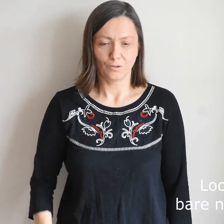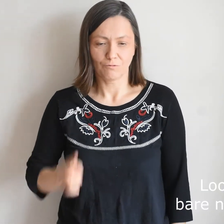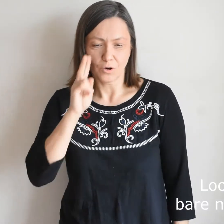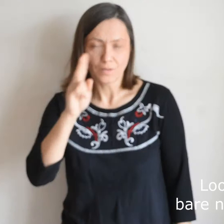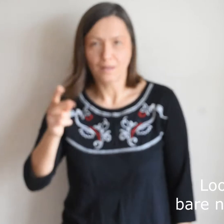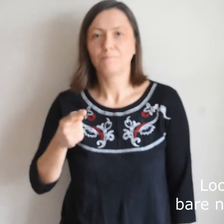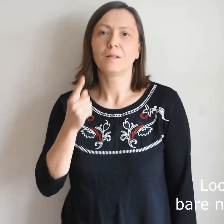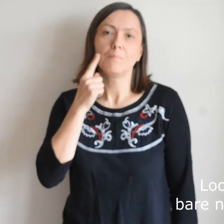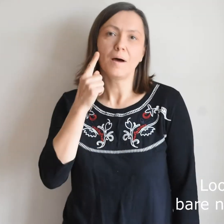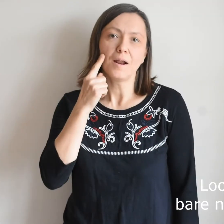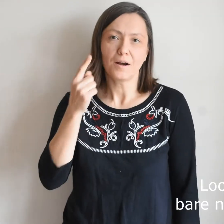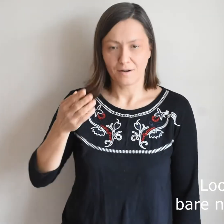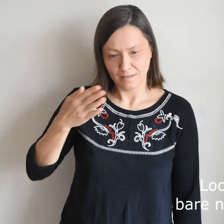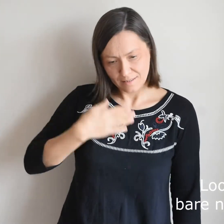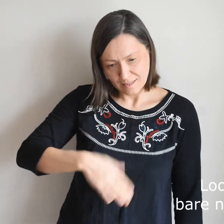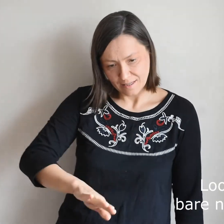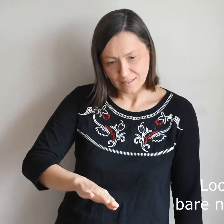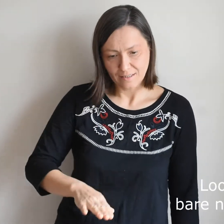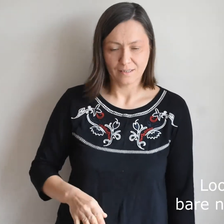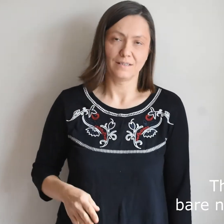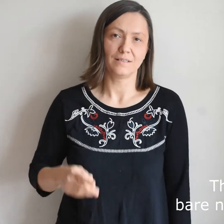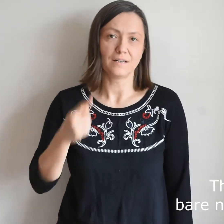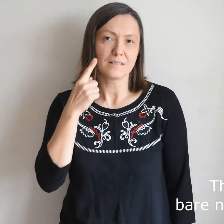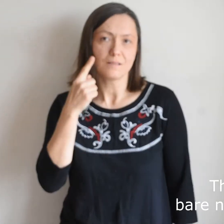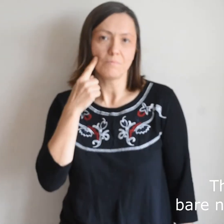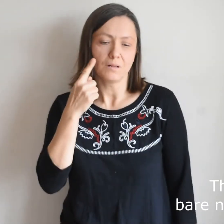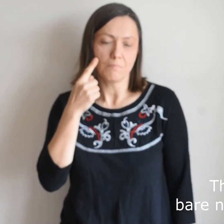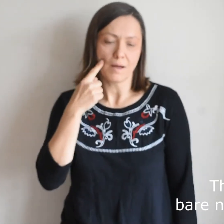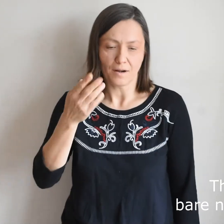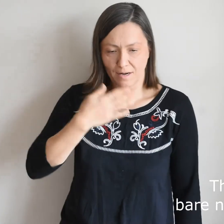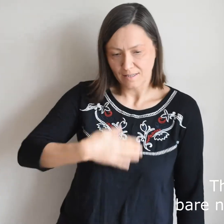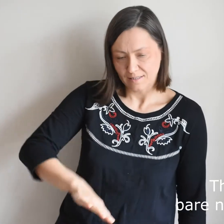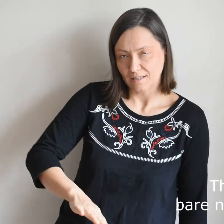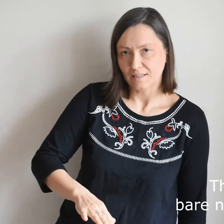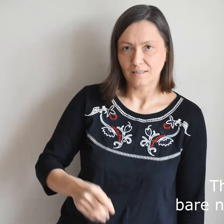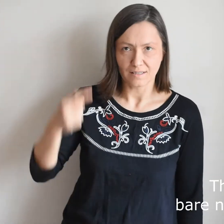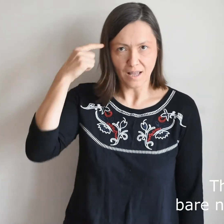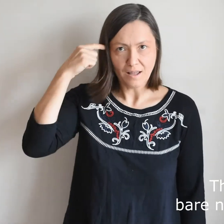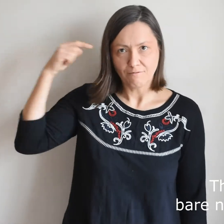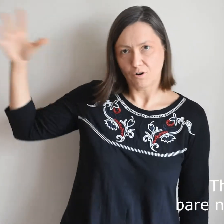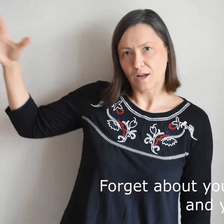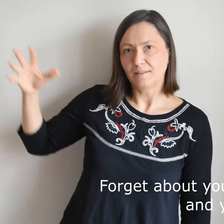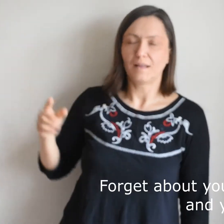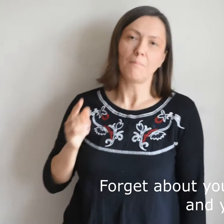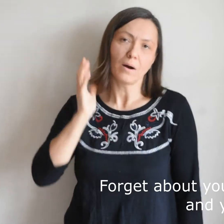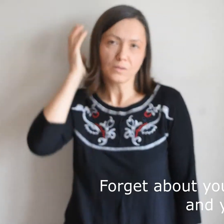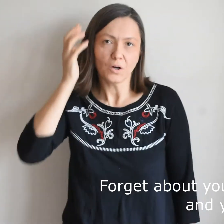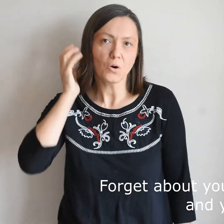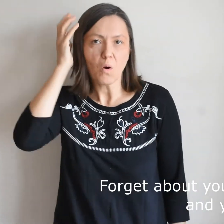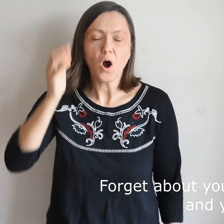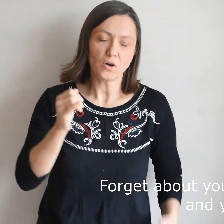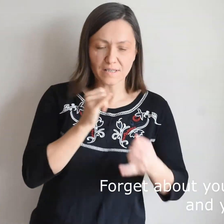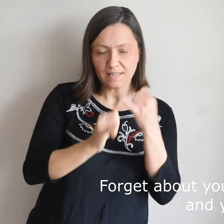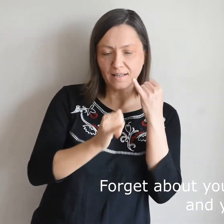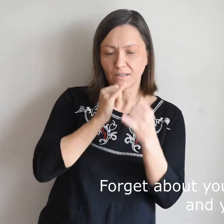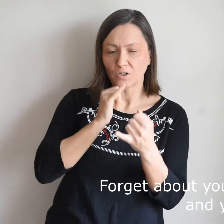fall of the bare necessities, the simple bare necessities, Forget about your worries and your